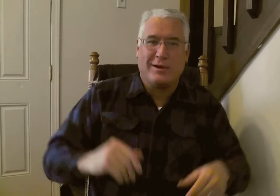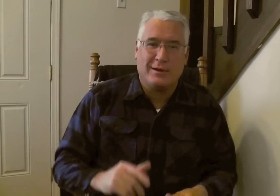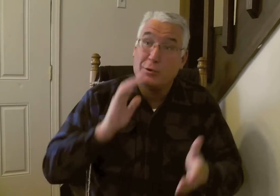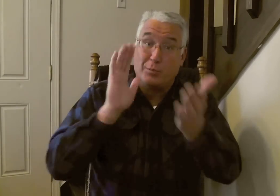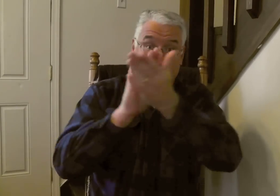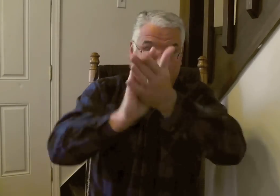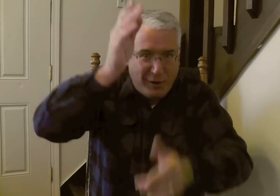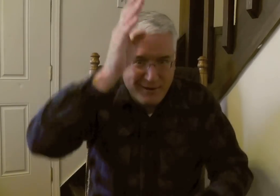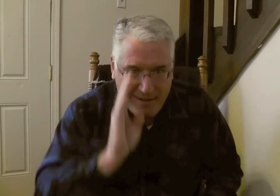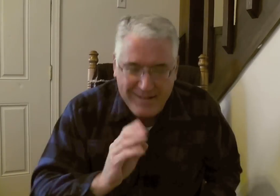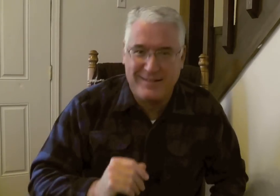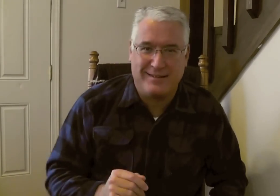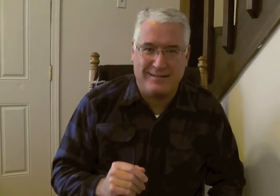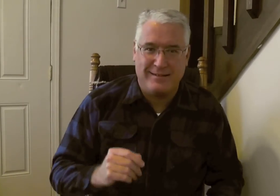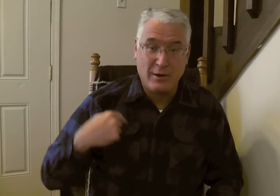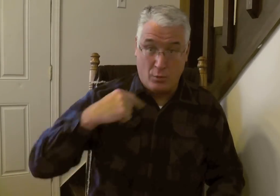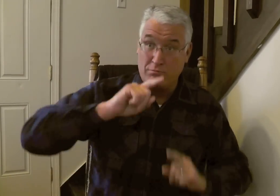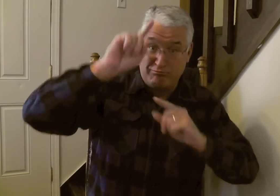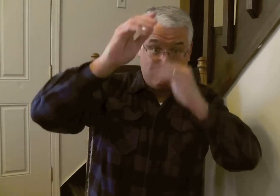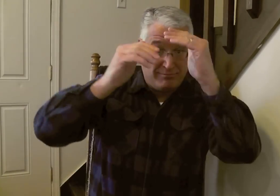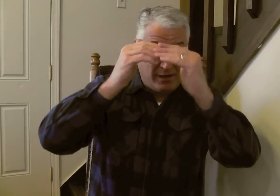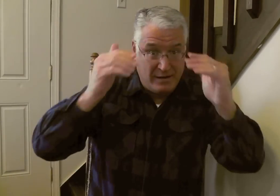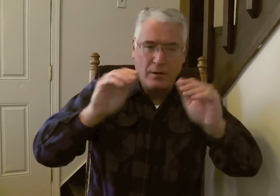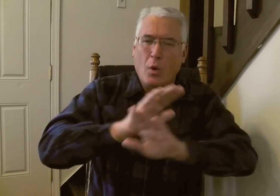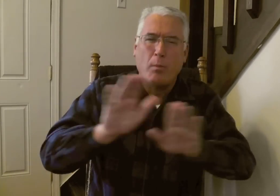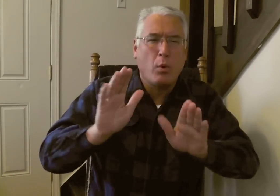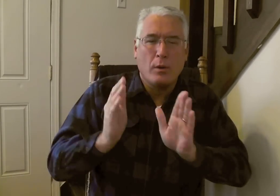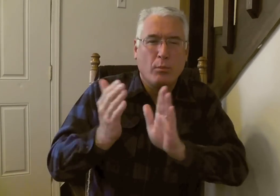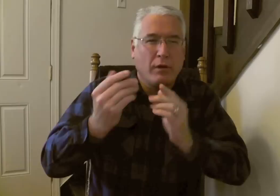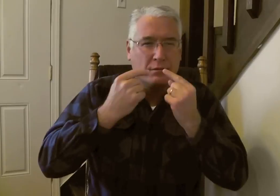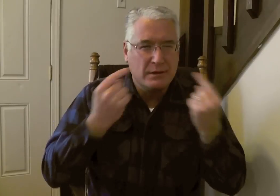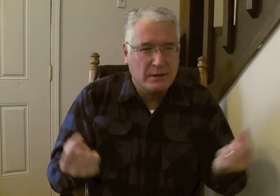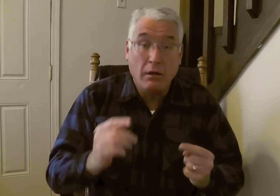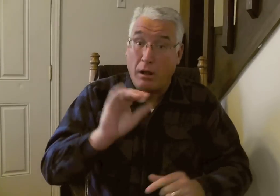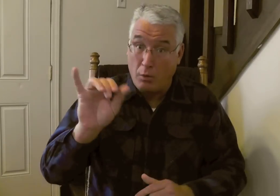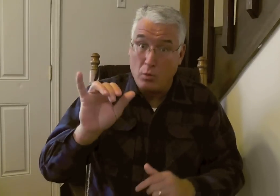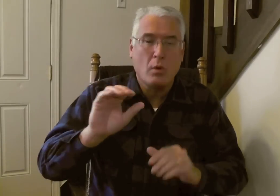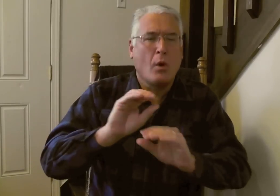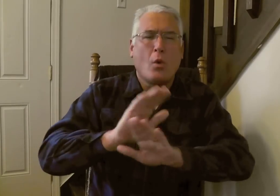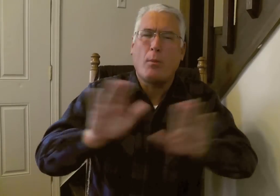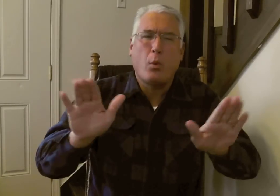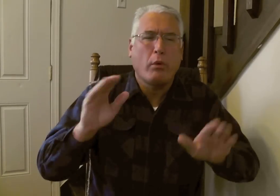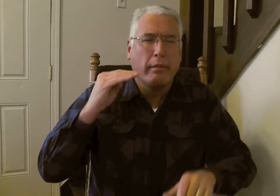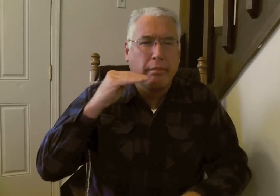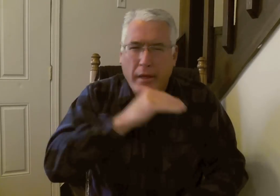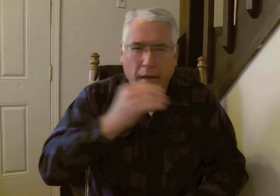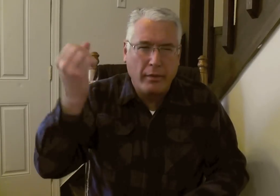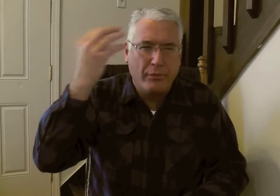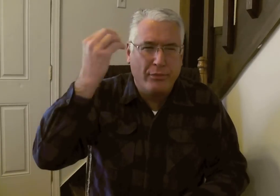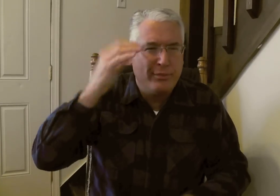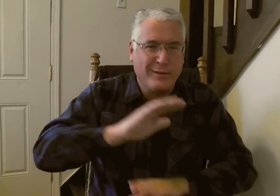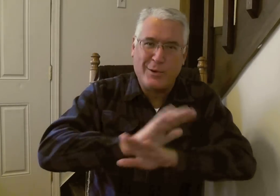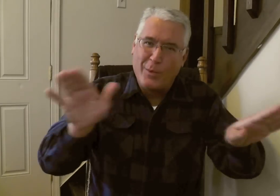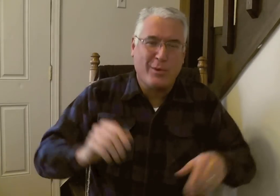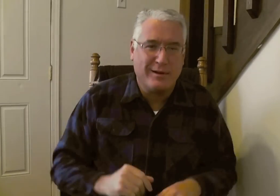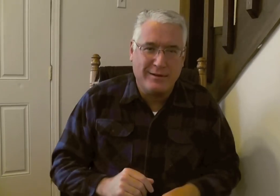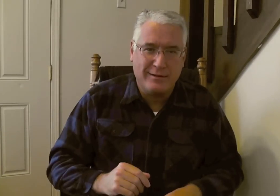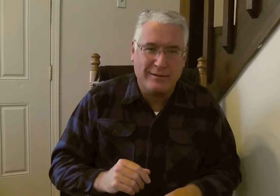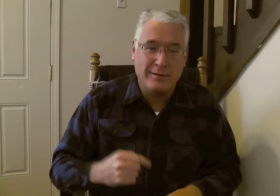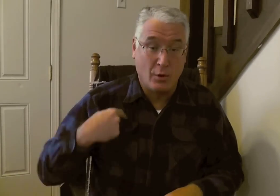throw him out. Praise God. When we get to heaven, there will be no more presence of sin, no more lies put